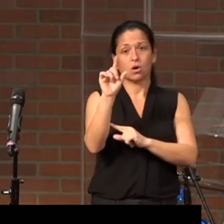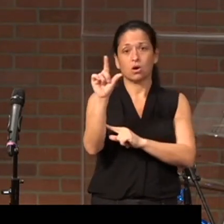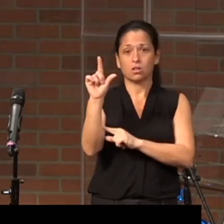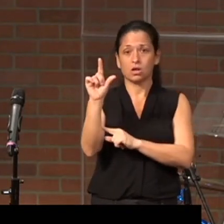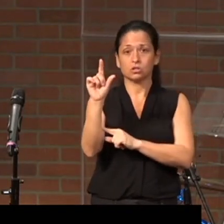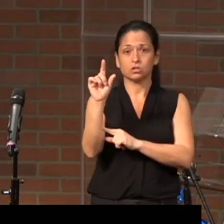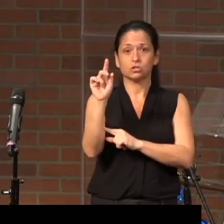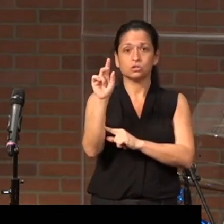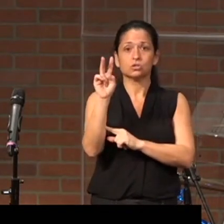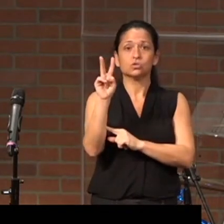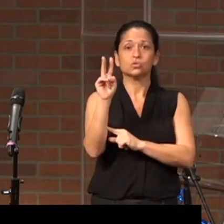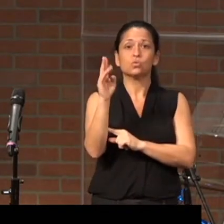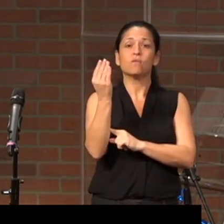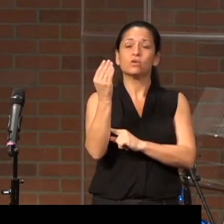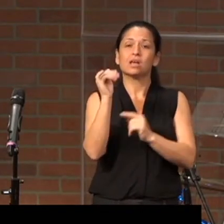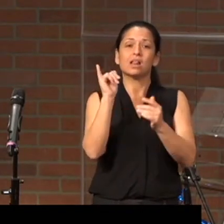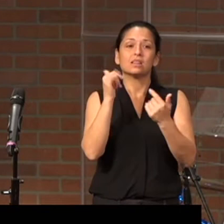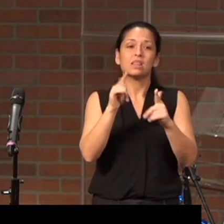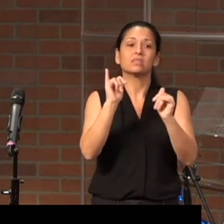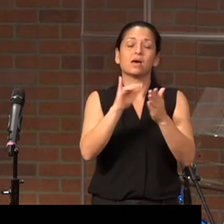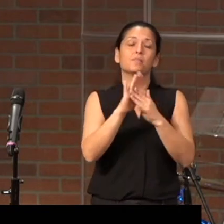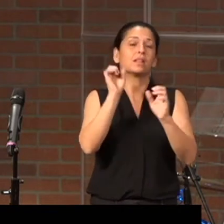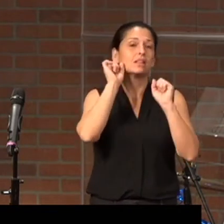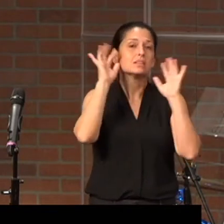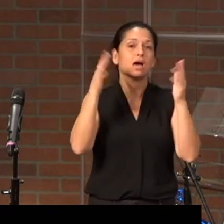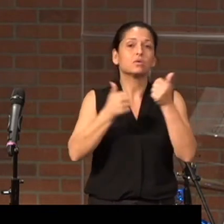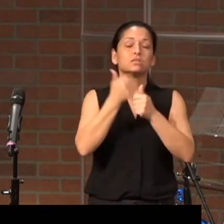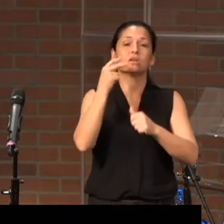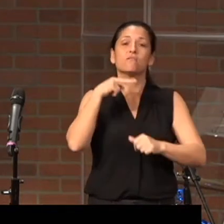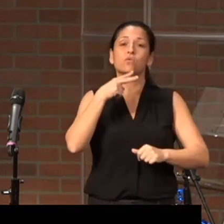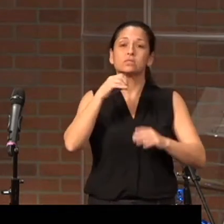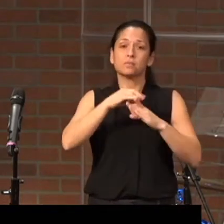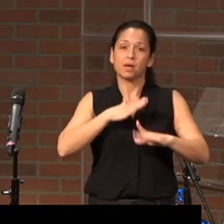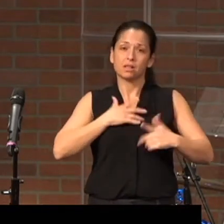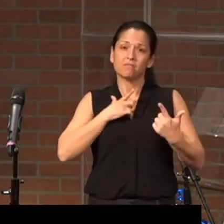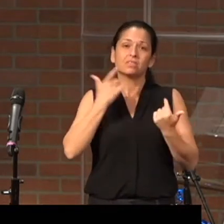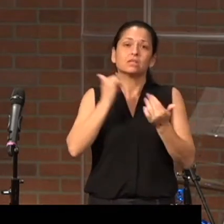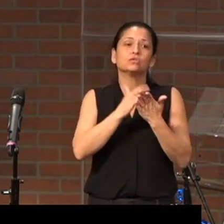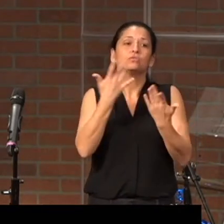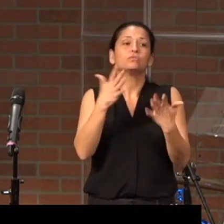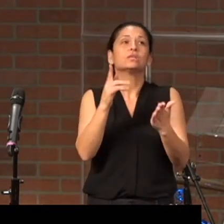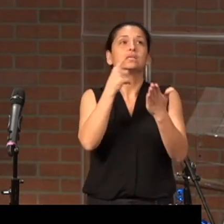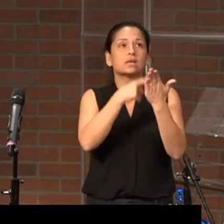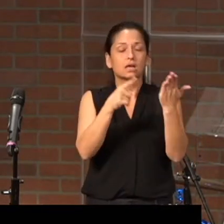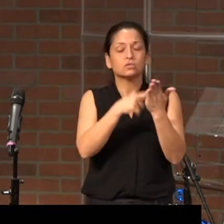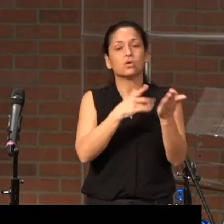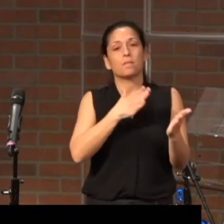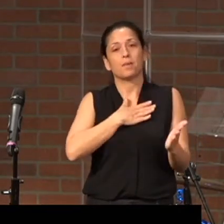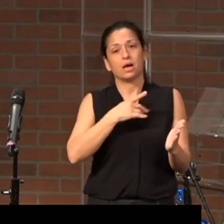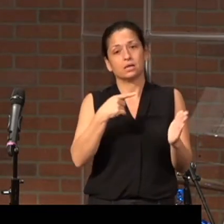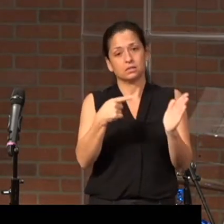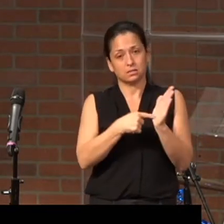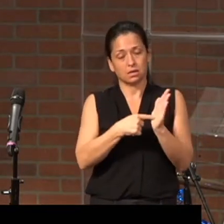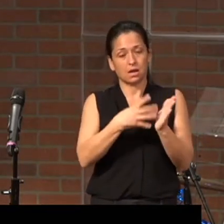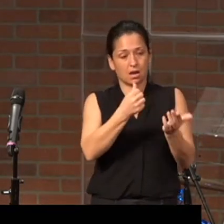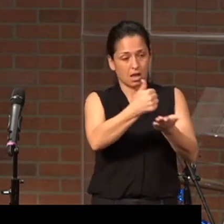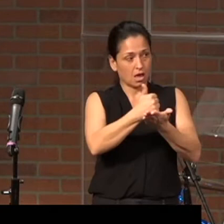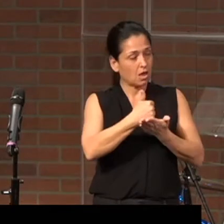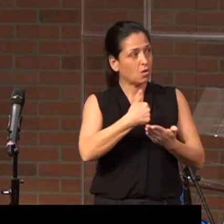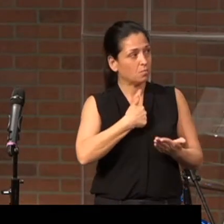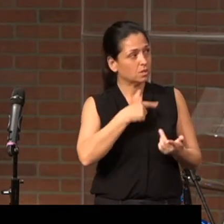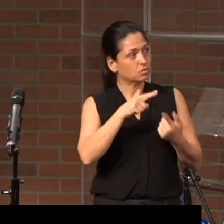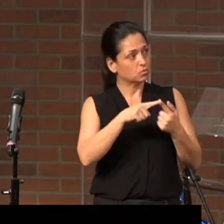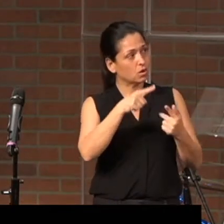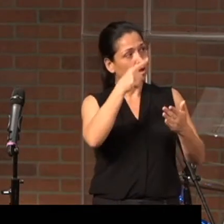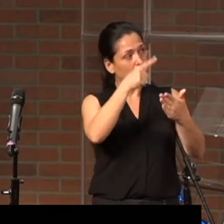Let that be the loudest voice in my life, that you have canceled my debt. And help me, help